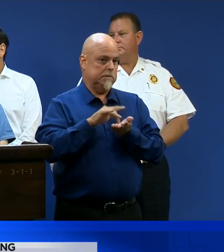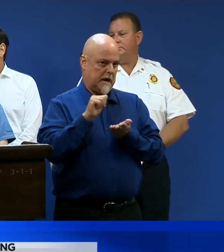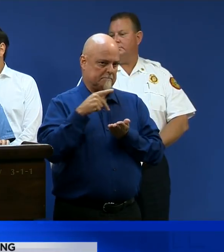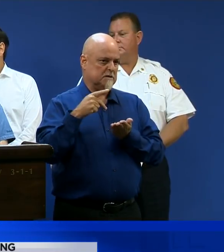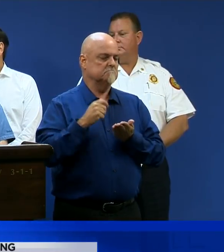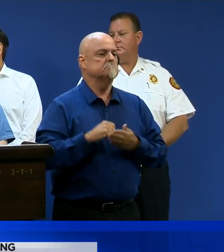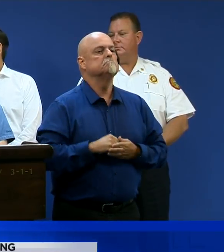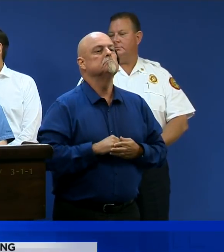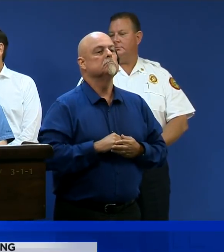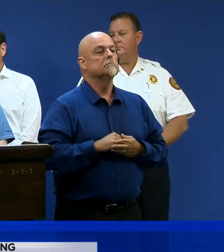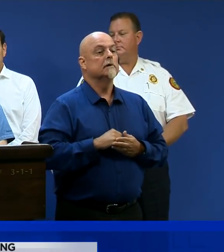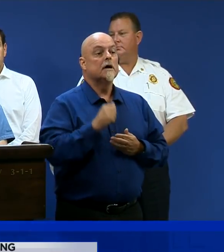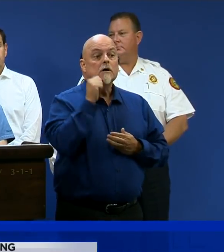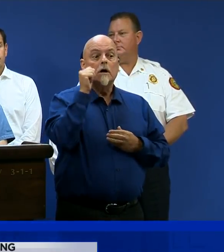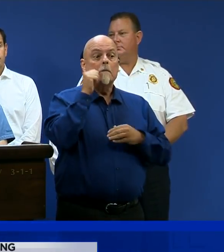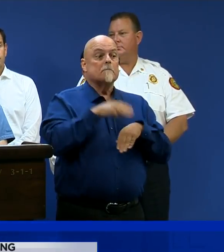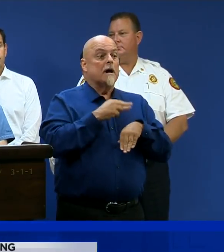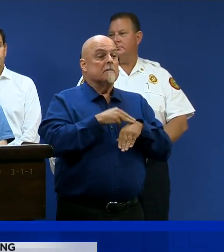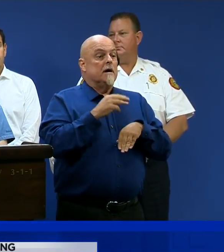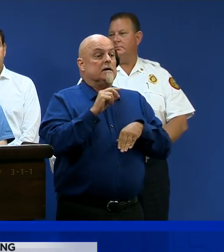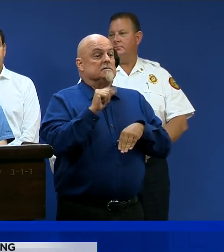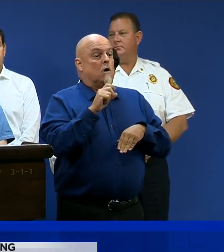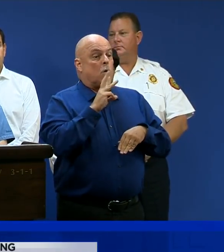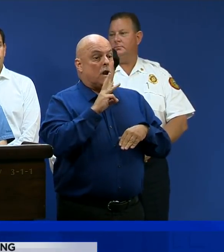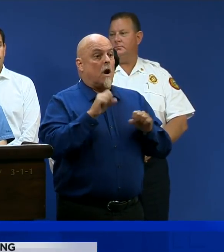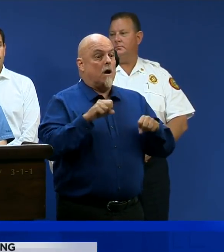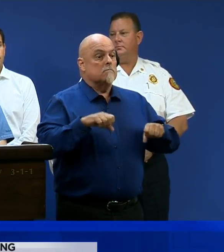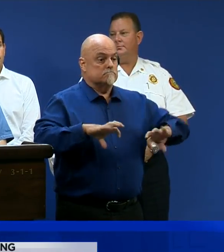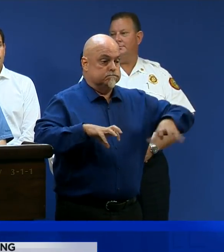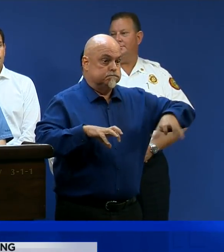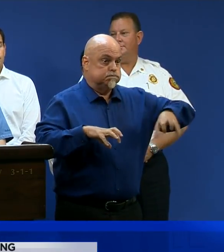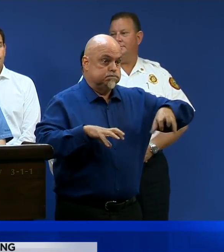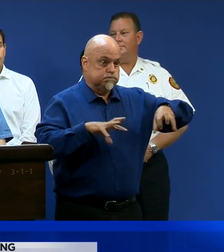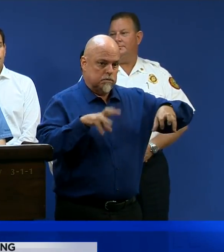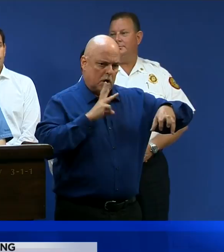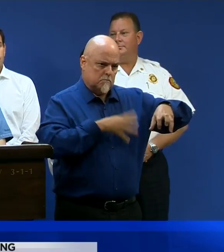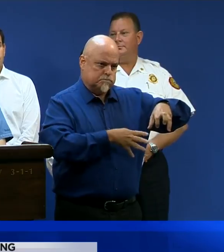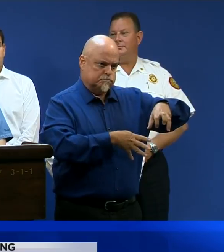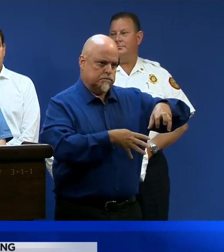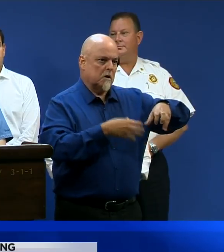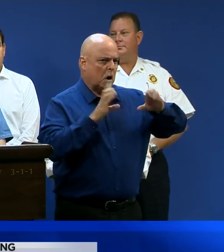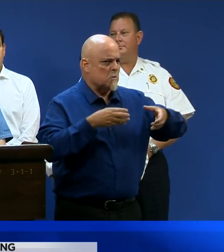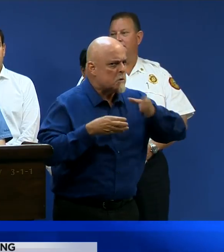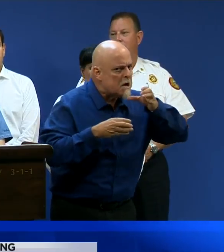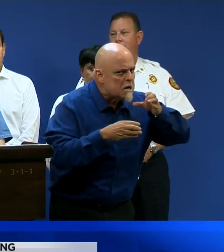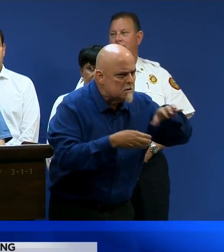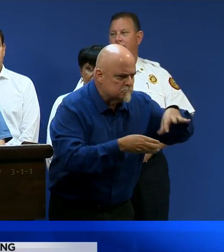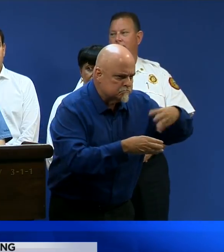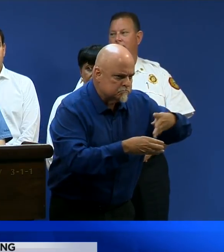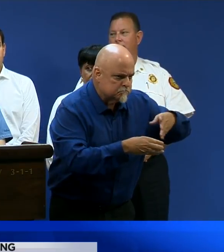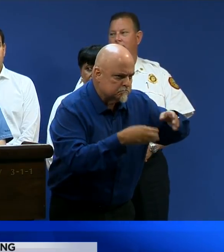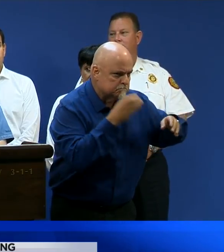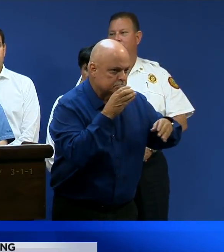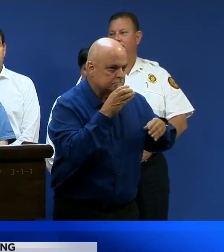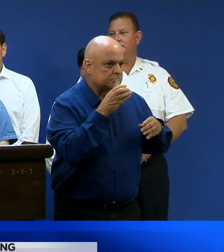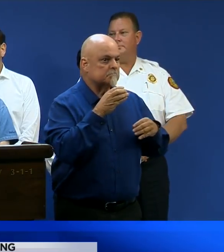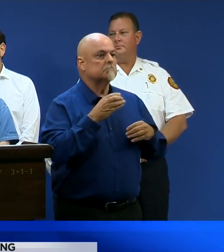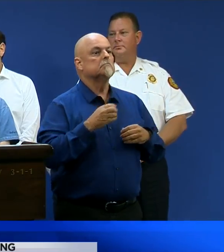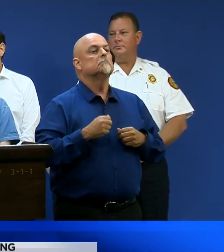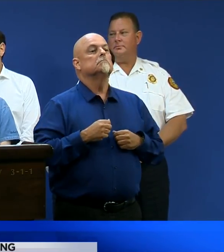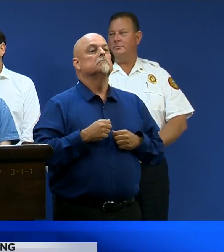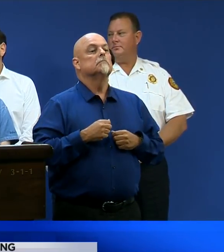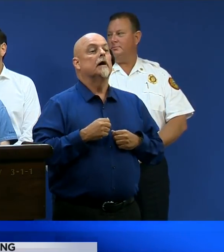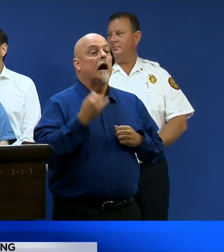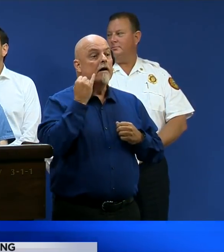said yesterday, Miami-Dade County water is safe to drink. Open the tap, use containers in your home to store